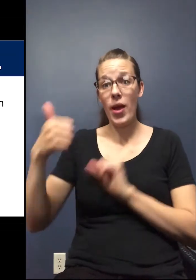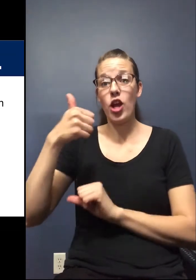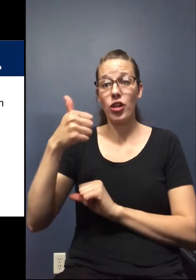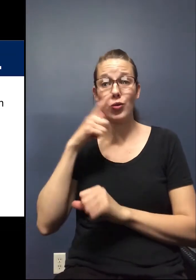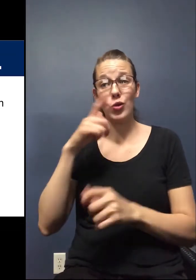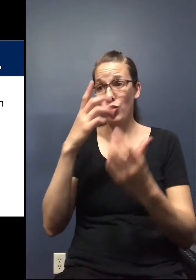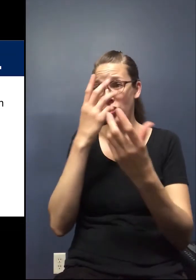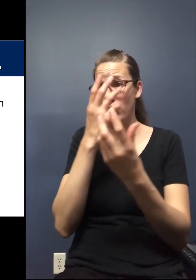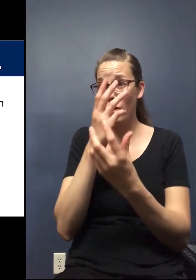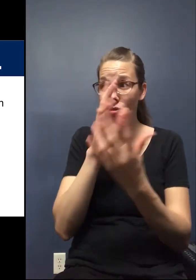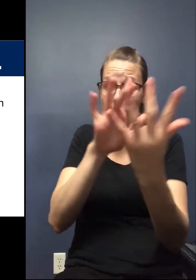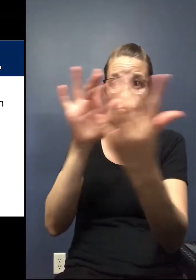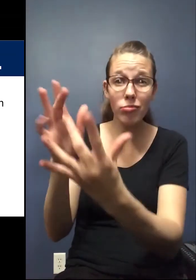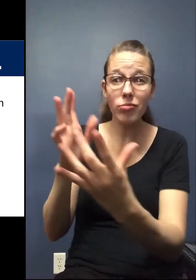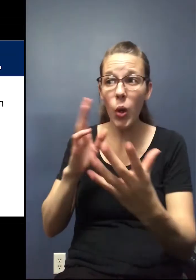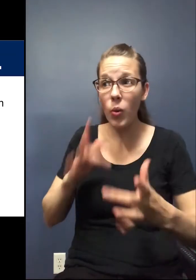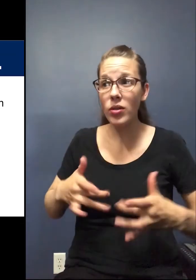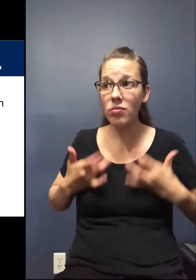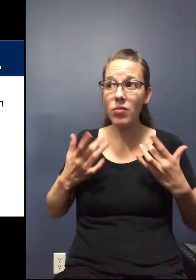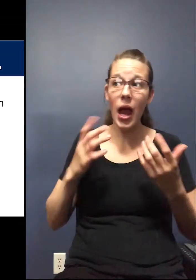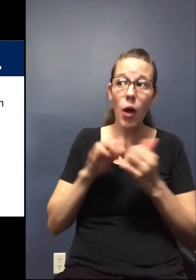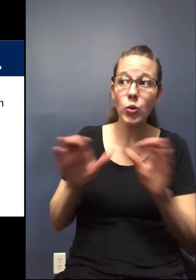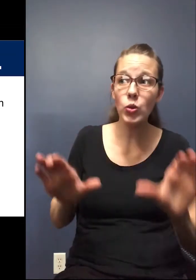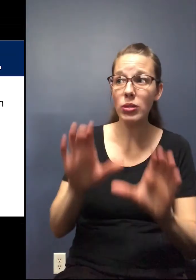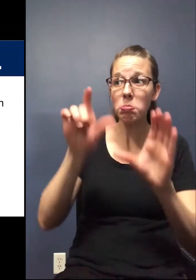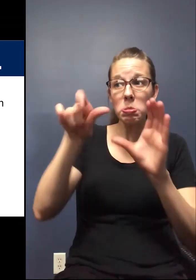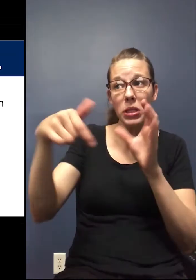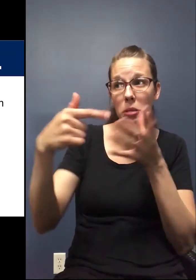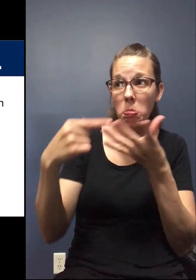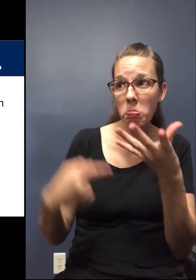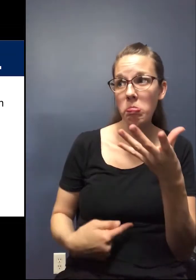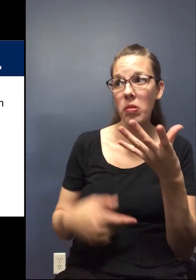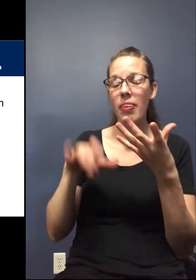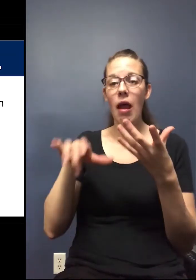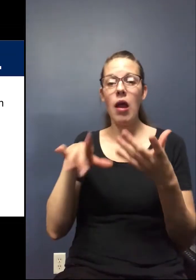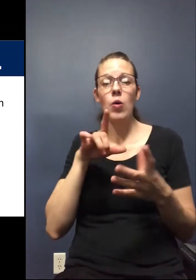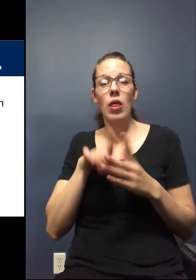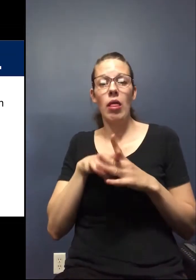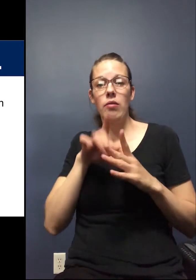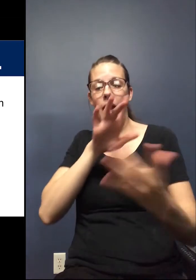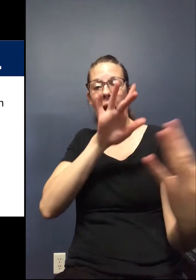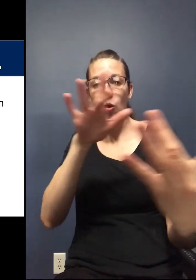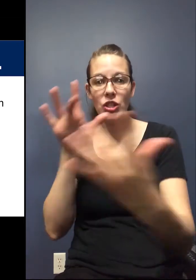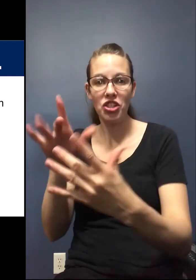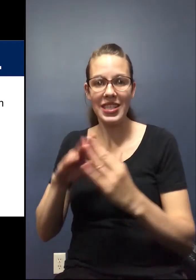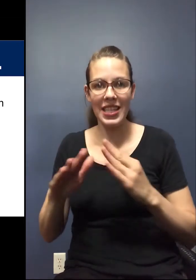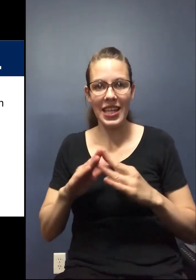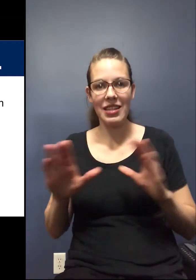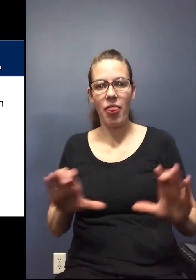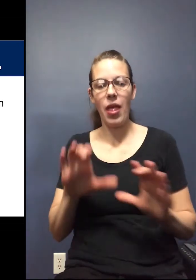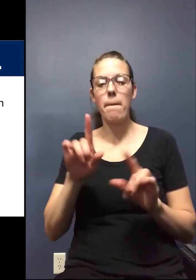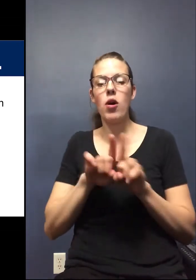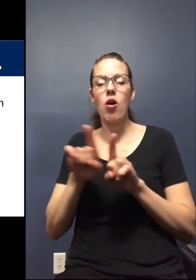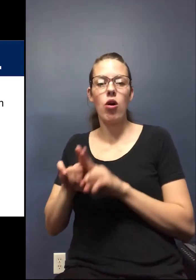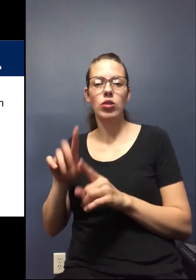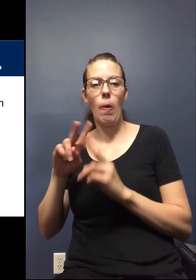to touch base with them and see how they're doing and what they needed. So that was an initial kind of outreach that the city did. But we also partnered with